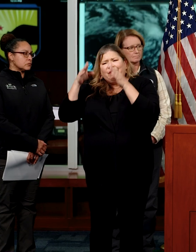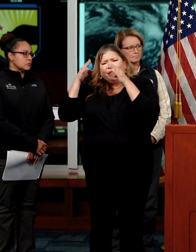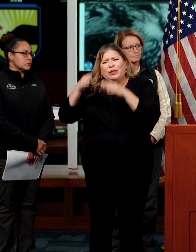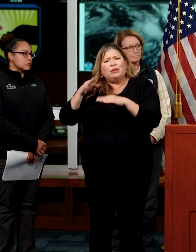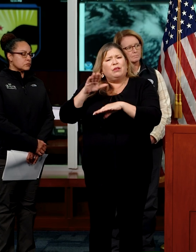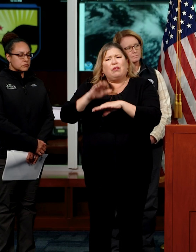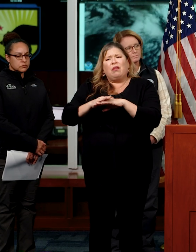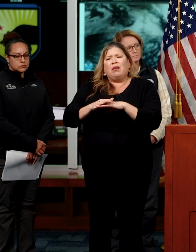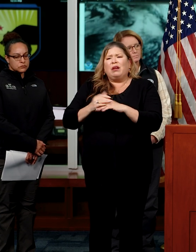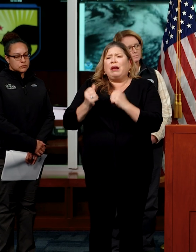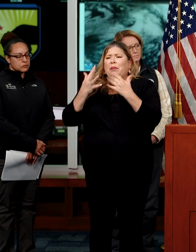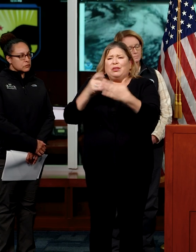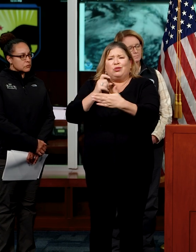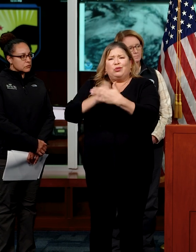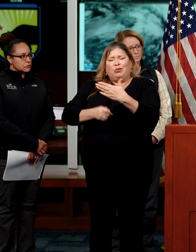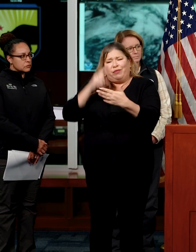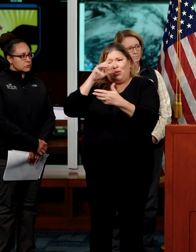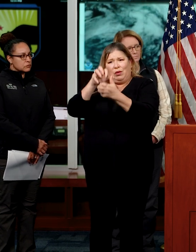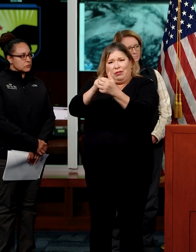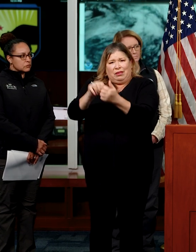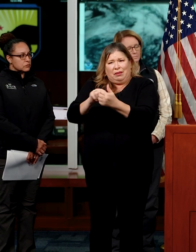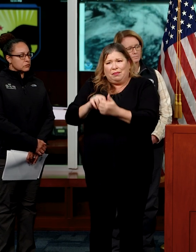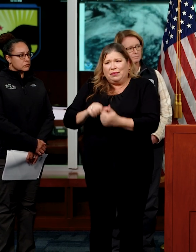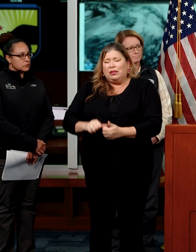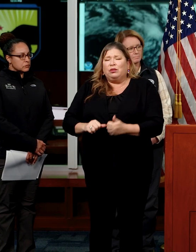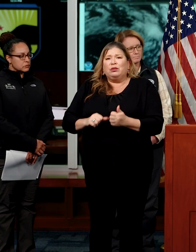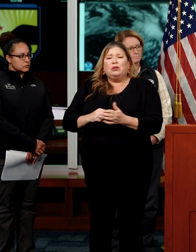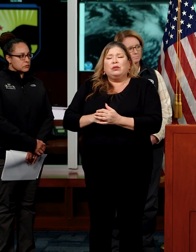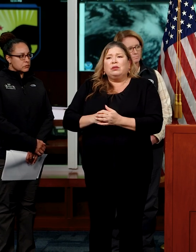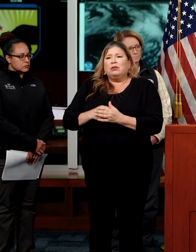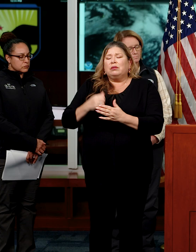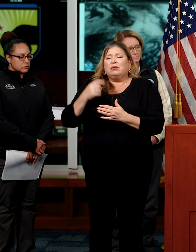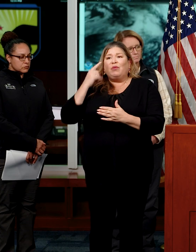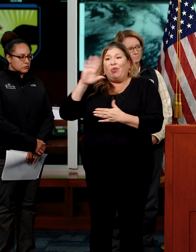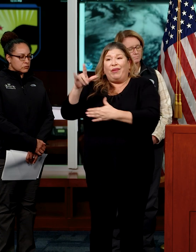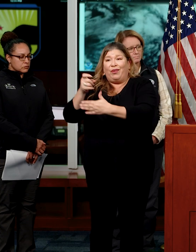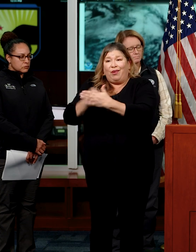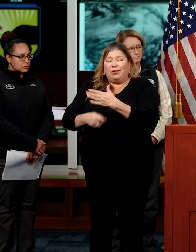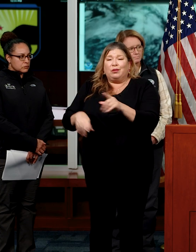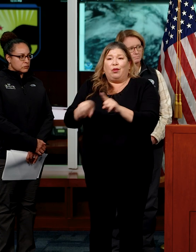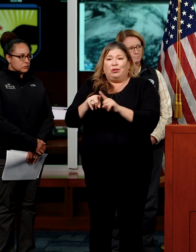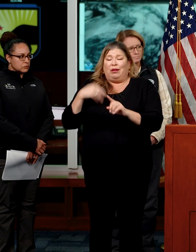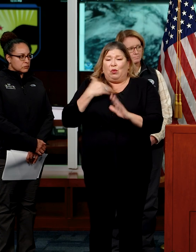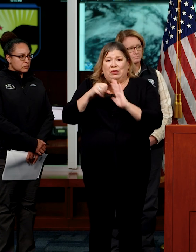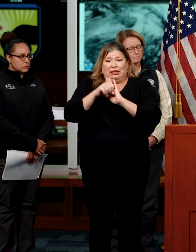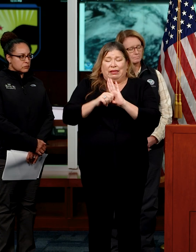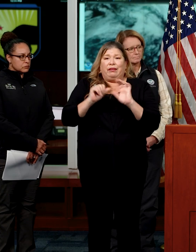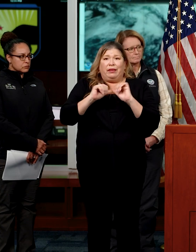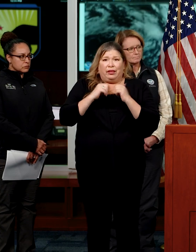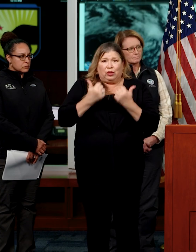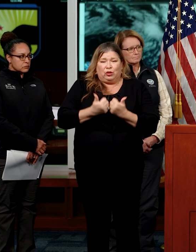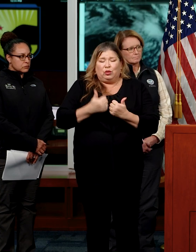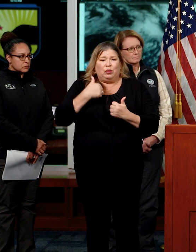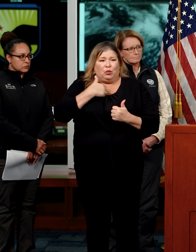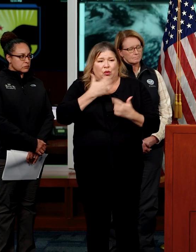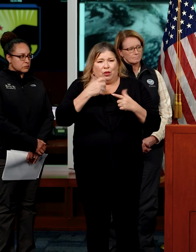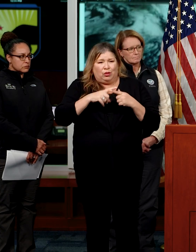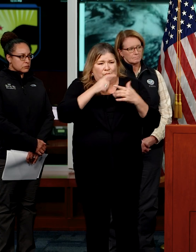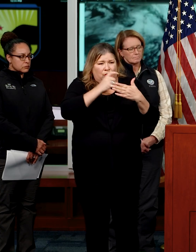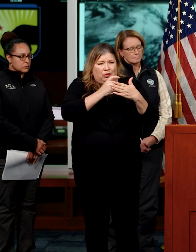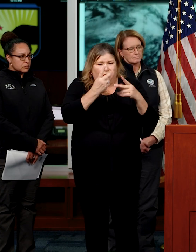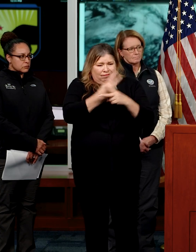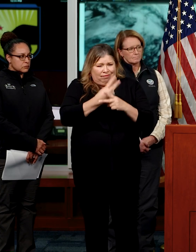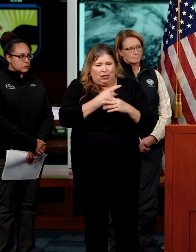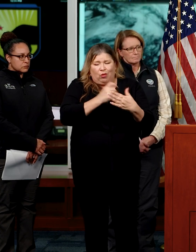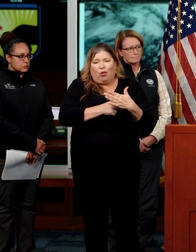initial damage assessment data for their costs, as well as our state agencies, to do the same thing. We have